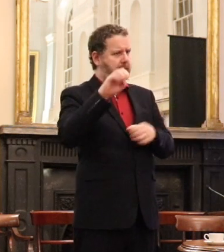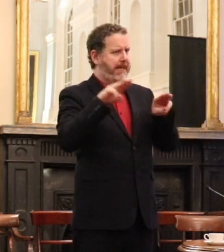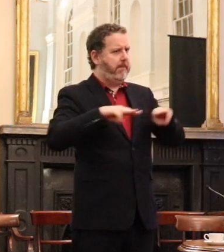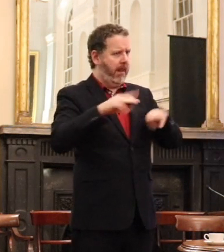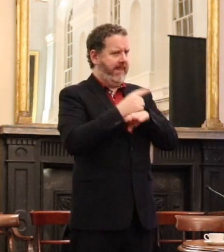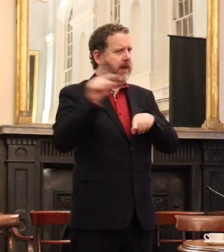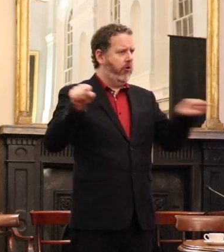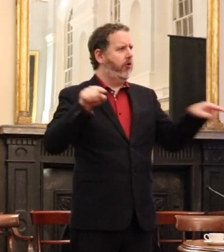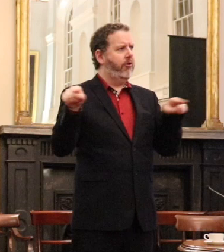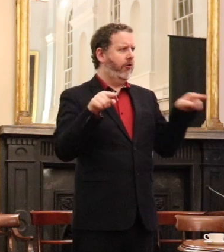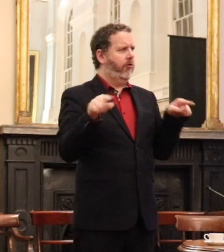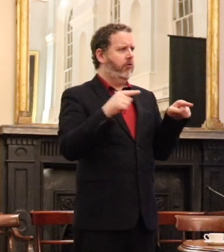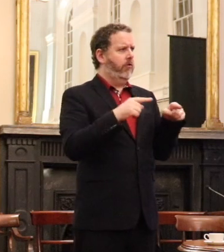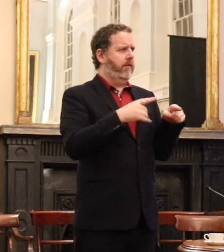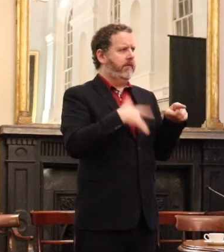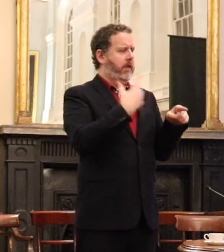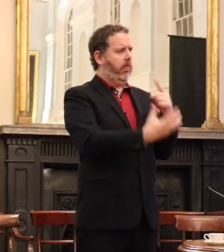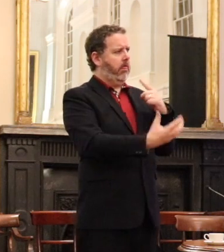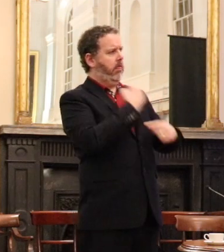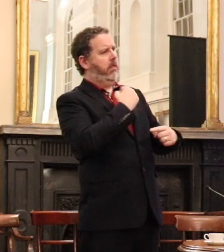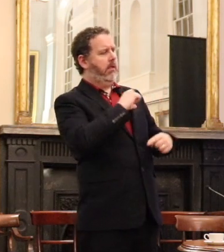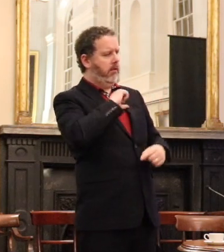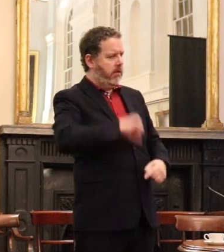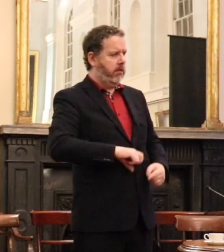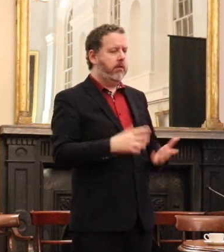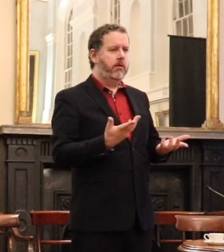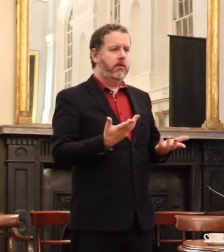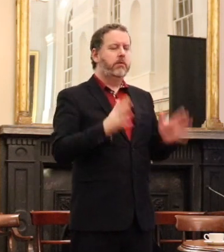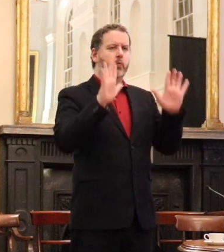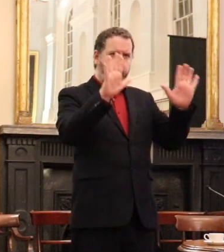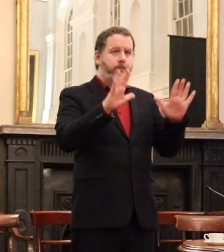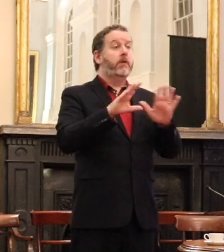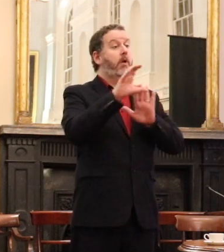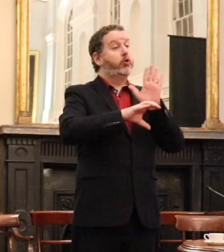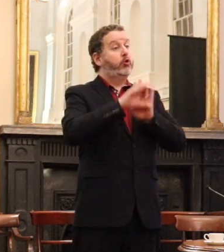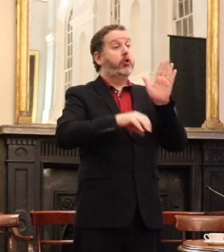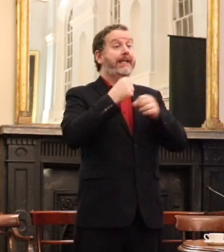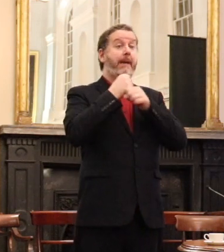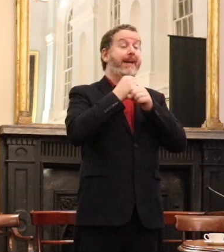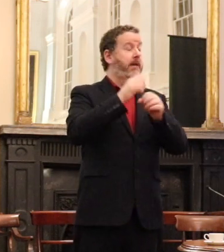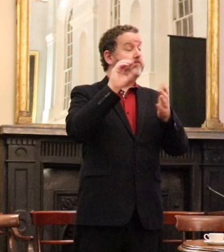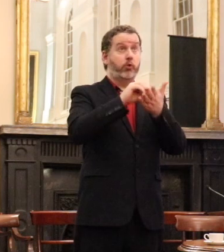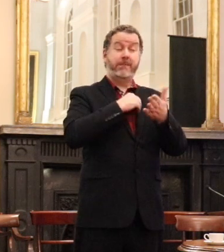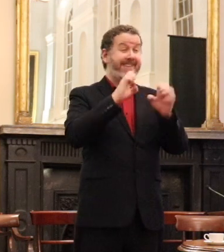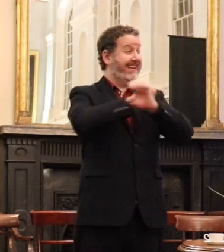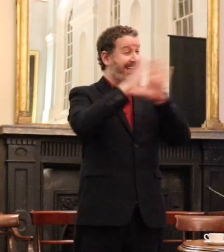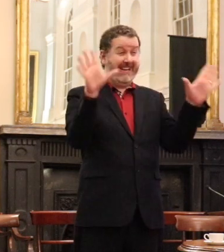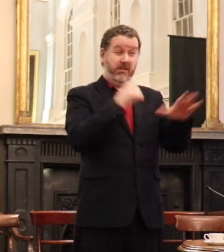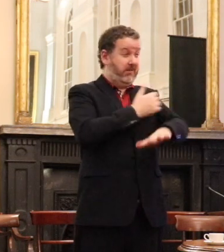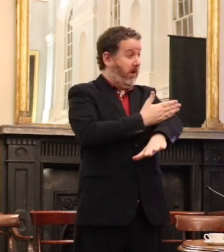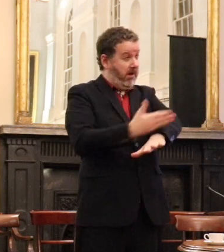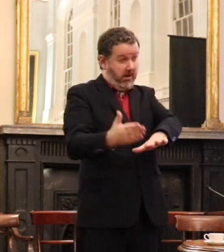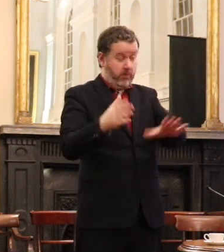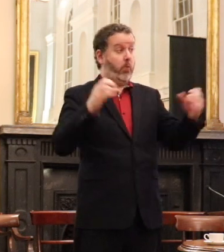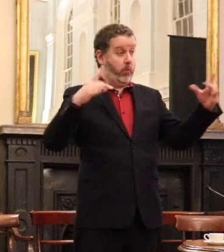massive defeats. and what you have to do with a constitutional campaign is be really clear at the end about what you